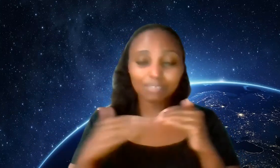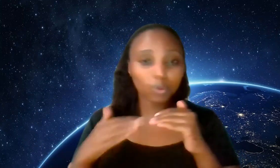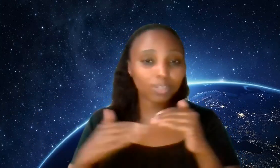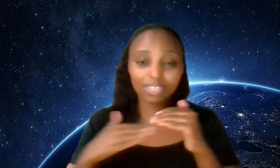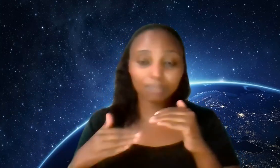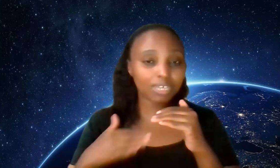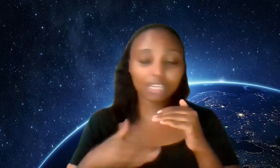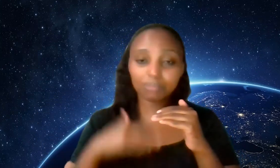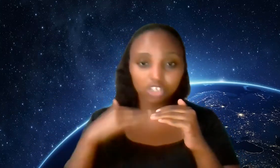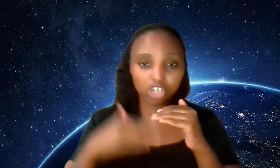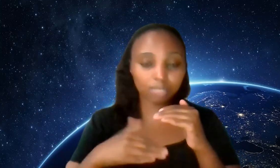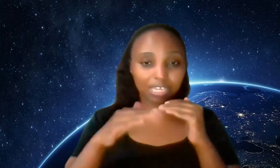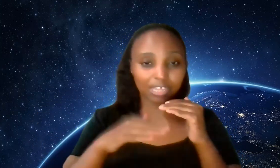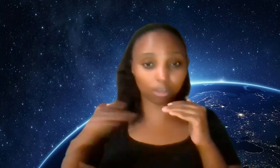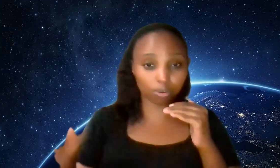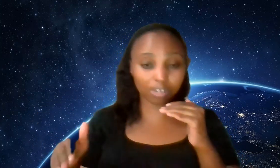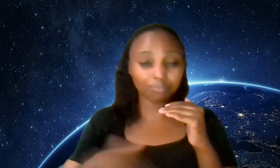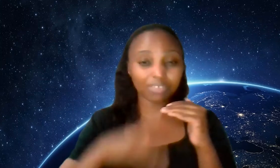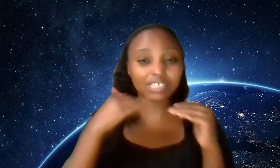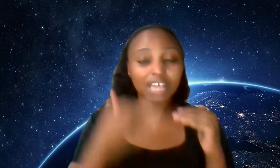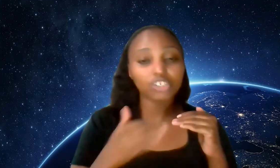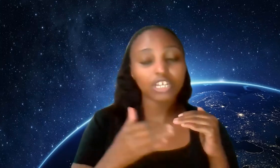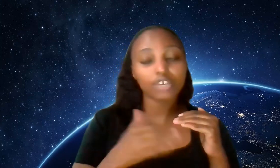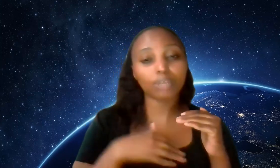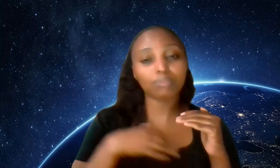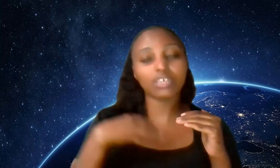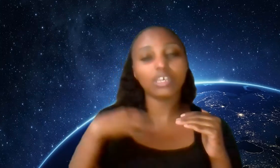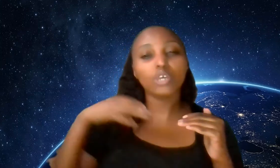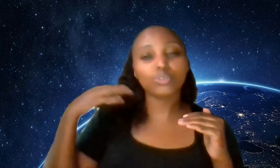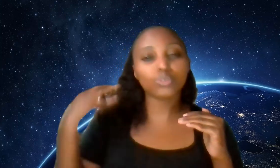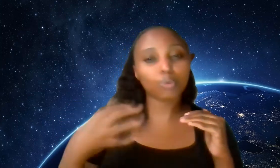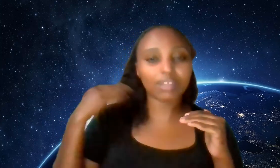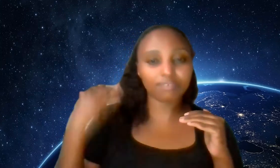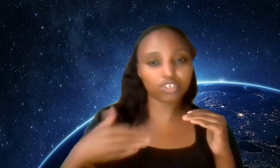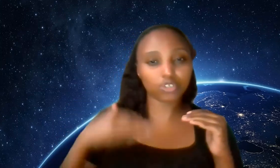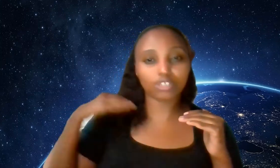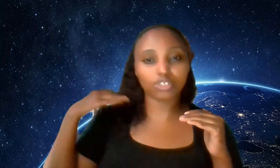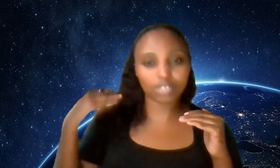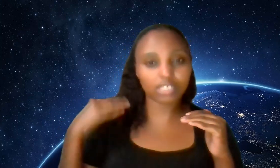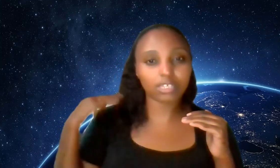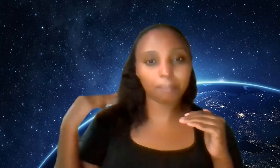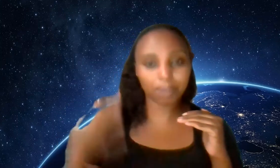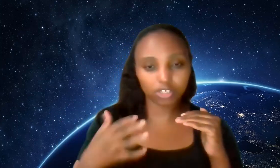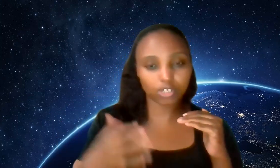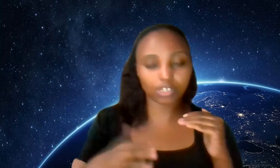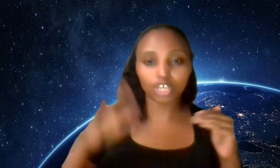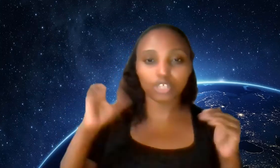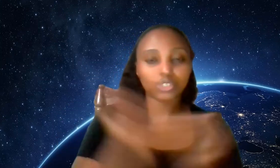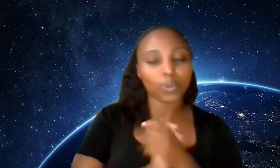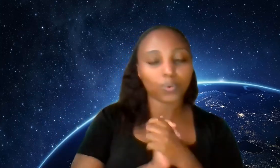seem cold at the beginning but trust me in the long run it's actually going to be so beneficial to this person so